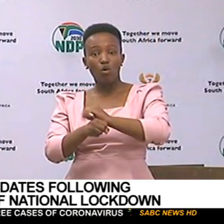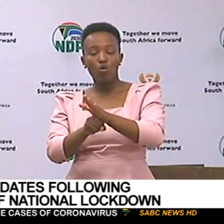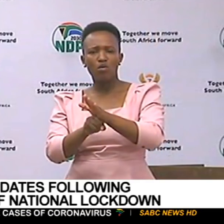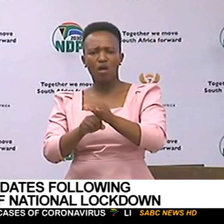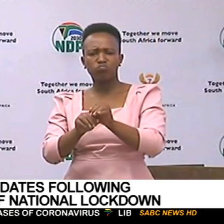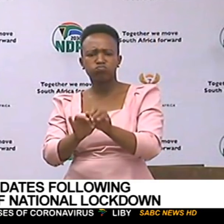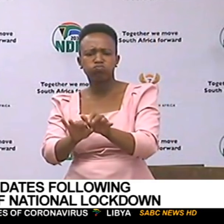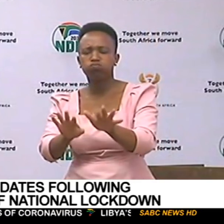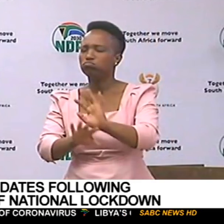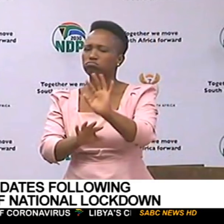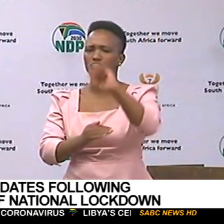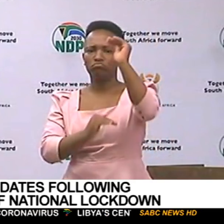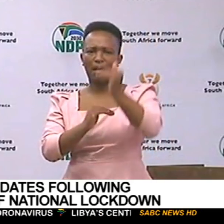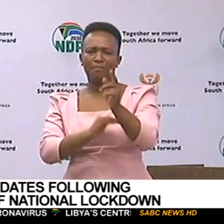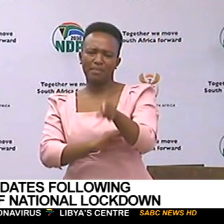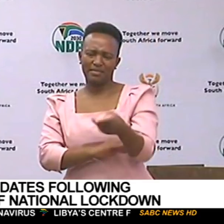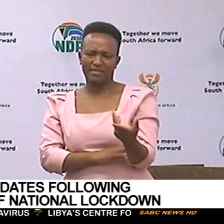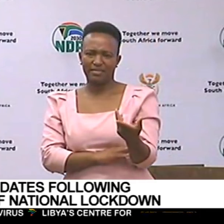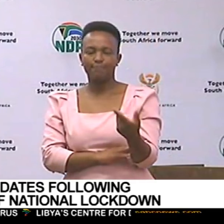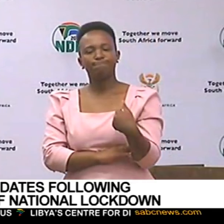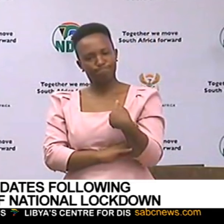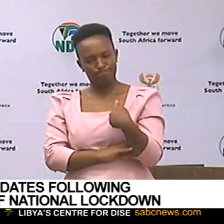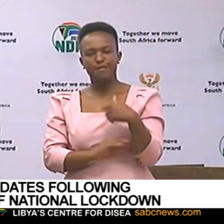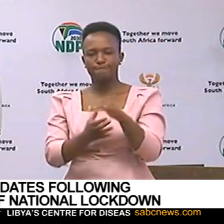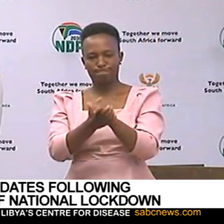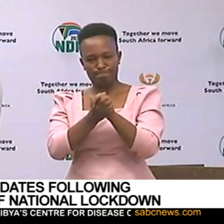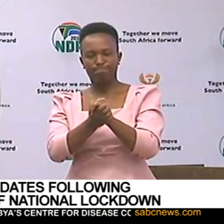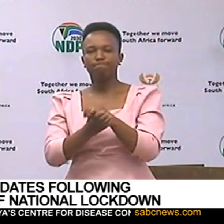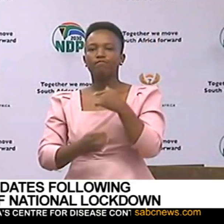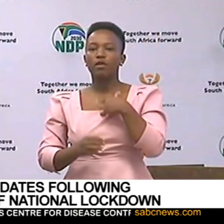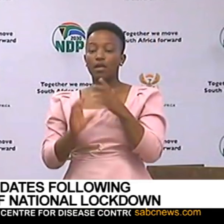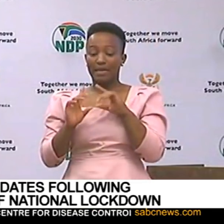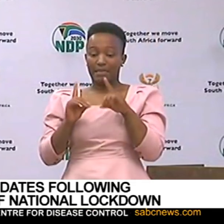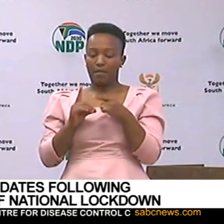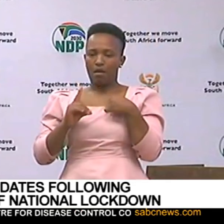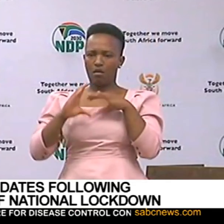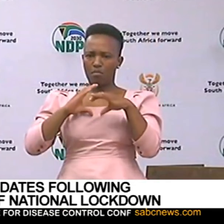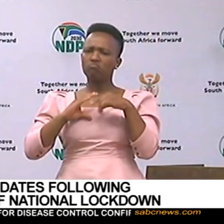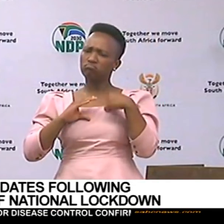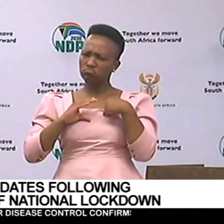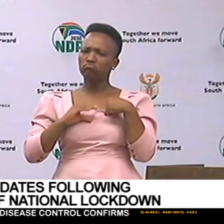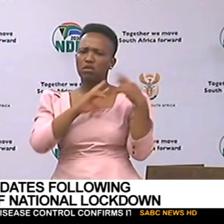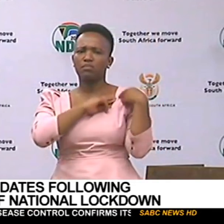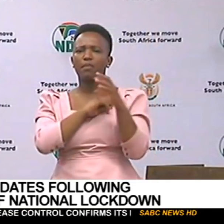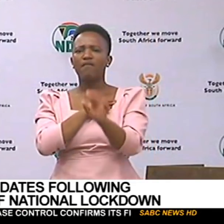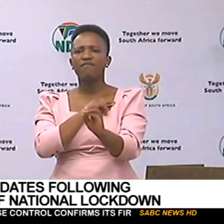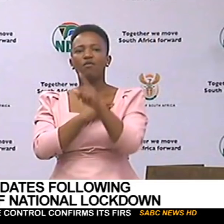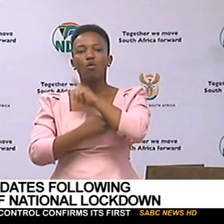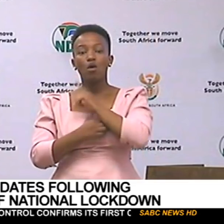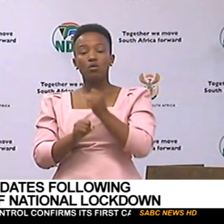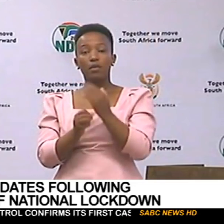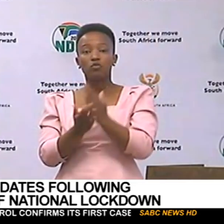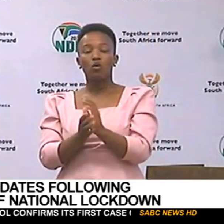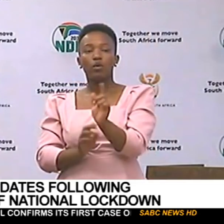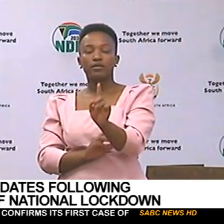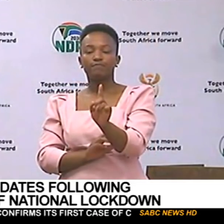COVID-19 virus. This therefore meant that as the department, we have a responsibility to make sure that amongst